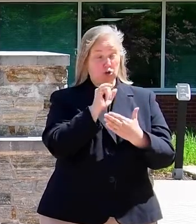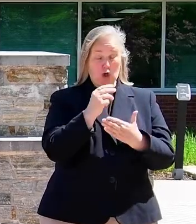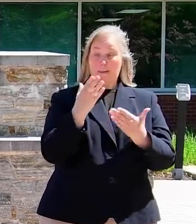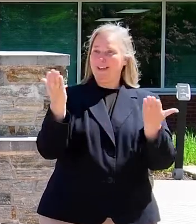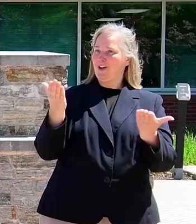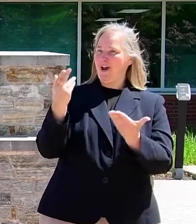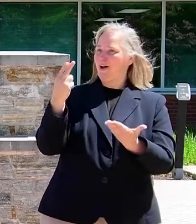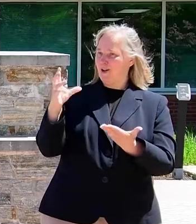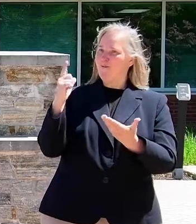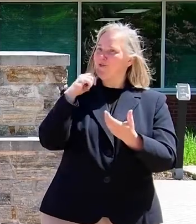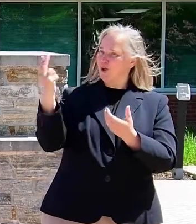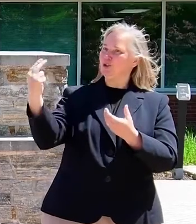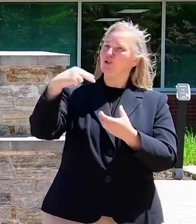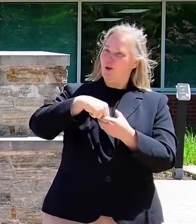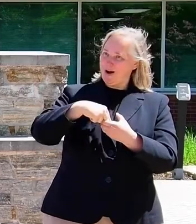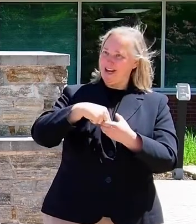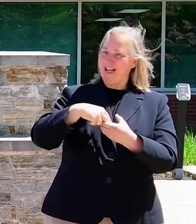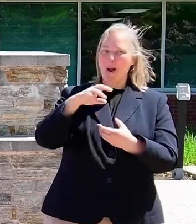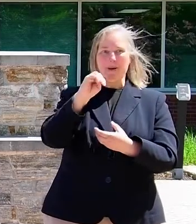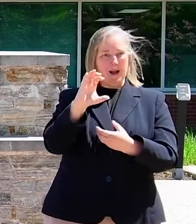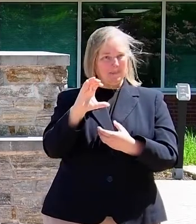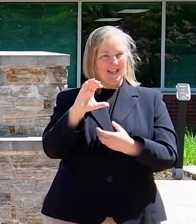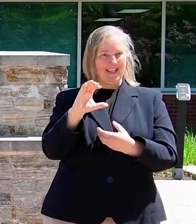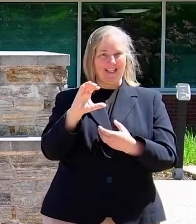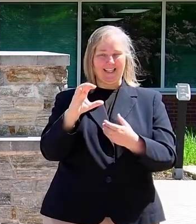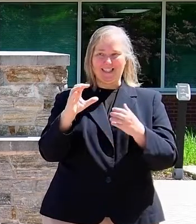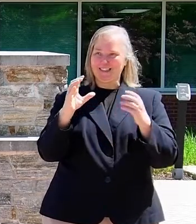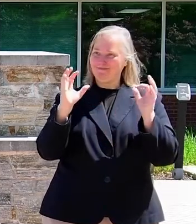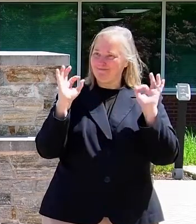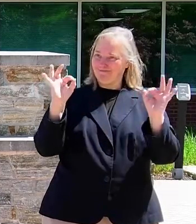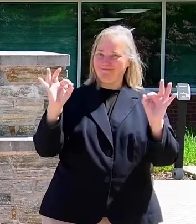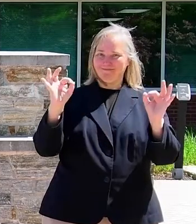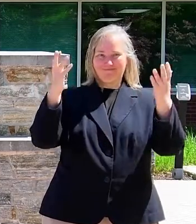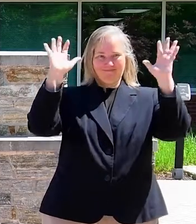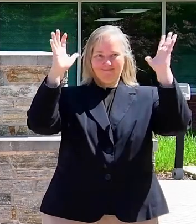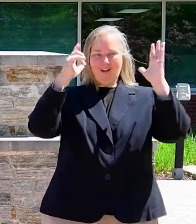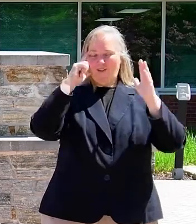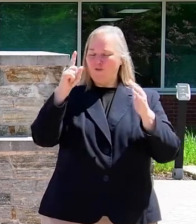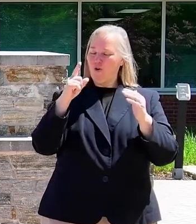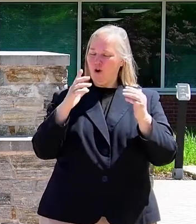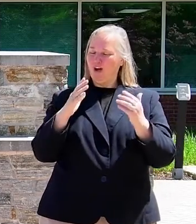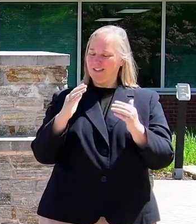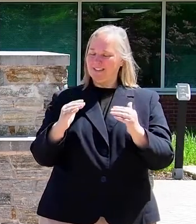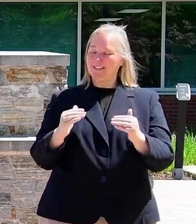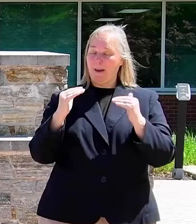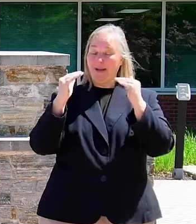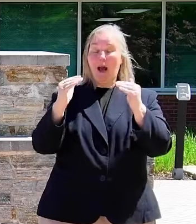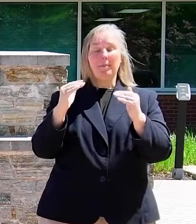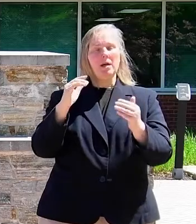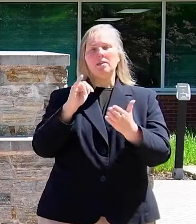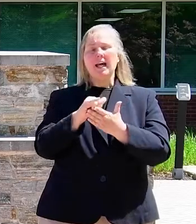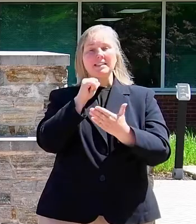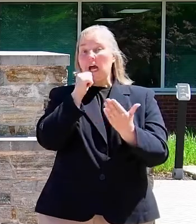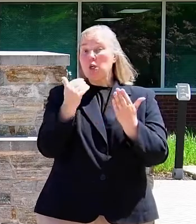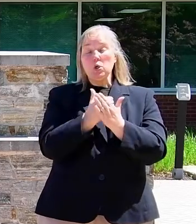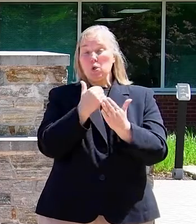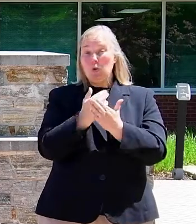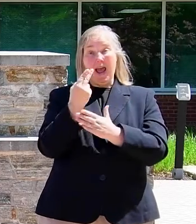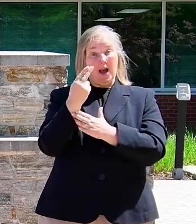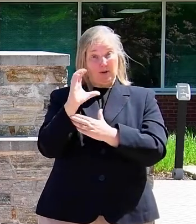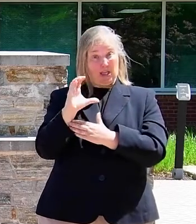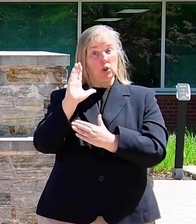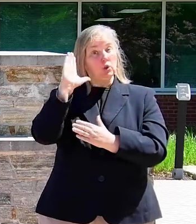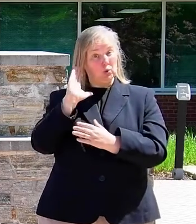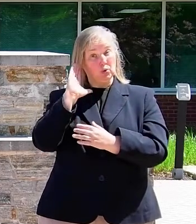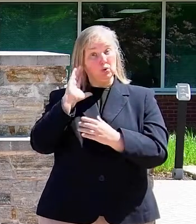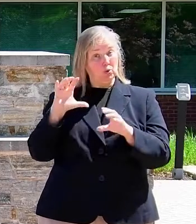Howard County, for joining Montgomery County for stepping up. And this is not something that's brand new. Howard County used